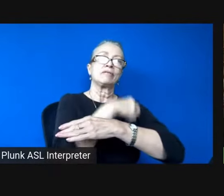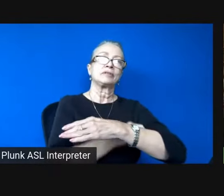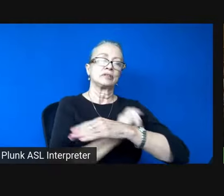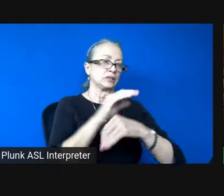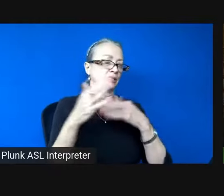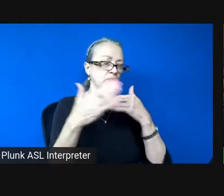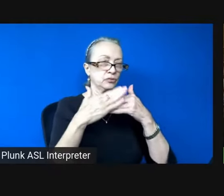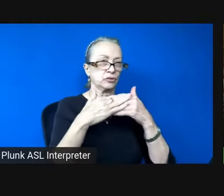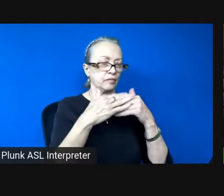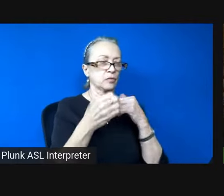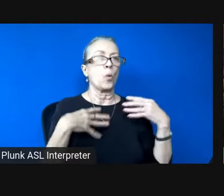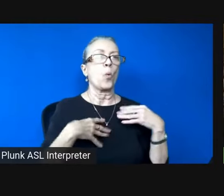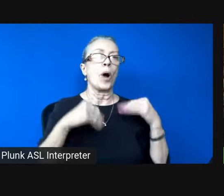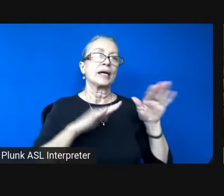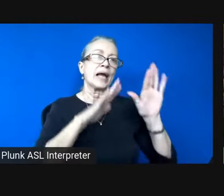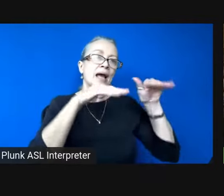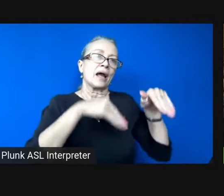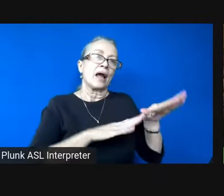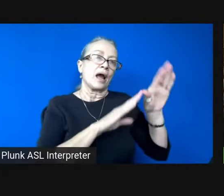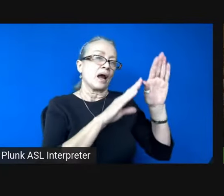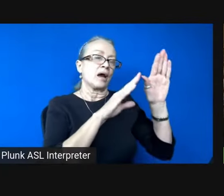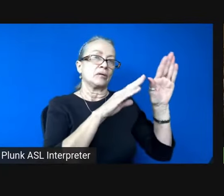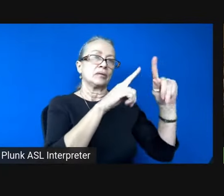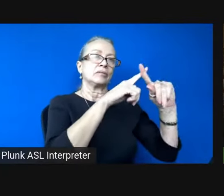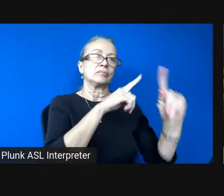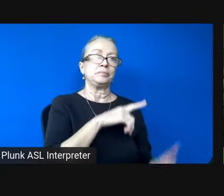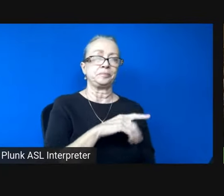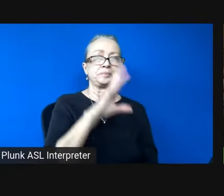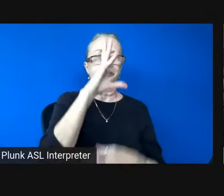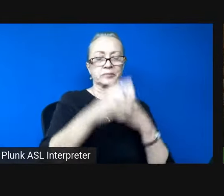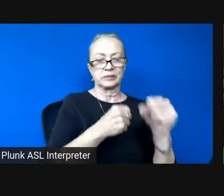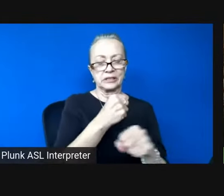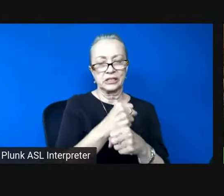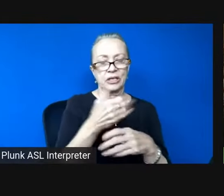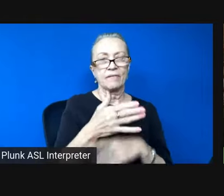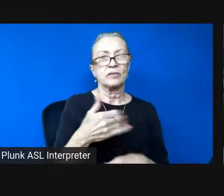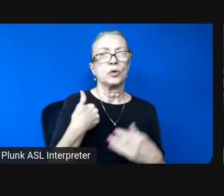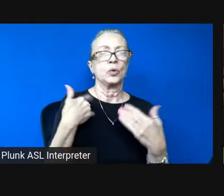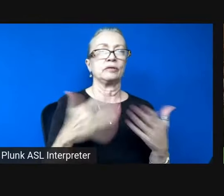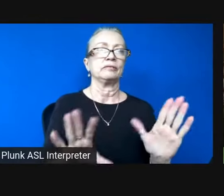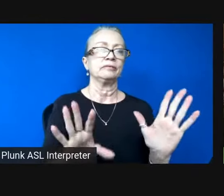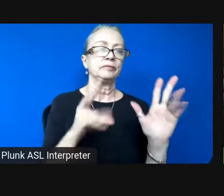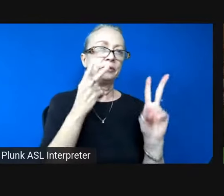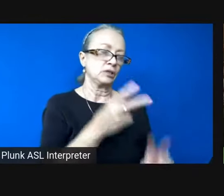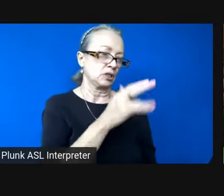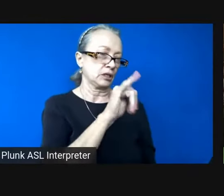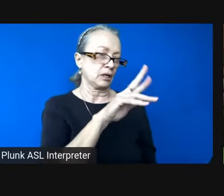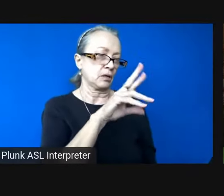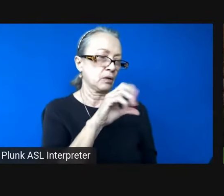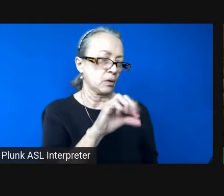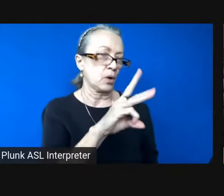here years after we sifted yarrow and red from the book of changes